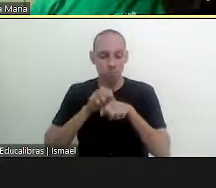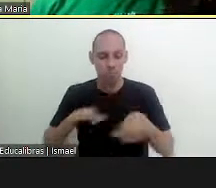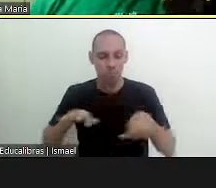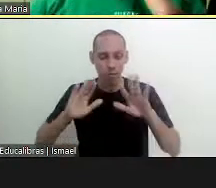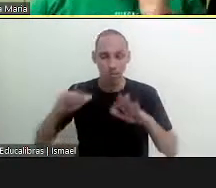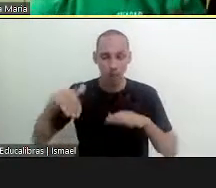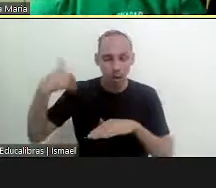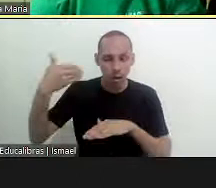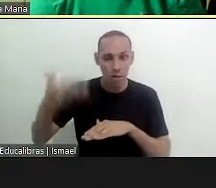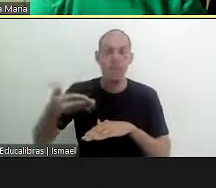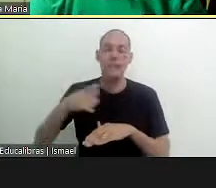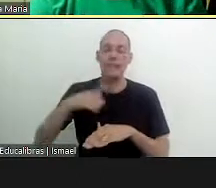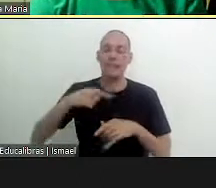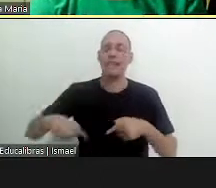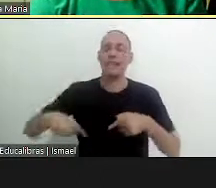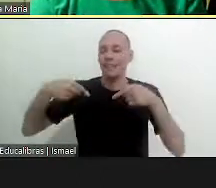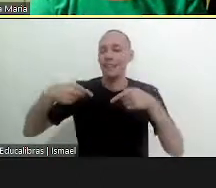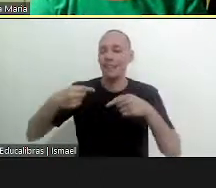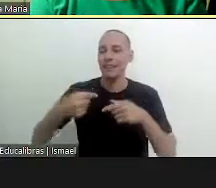post pandemic